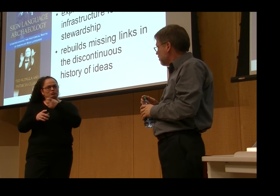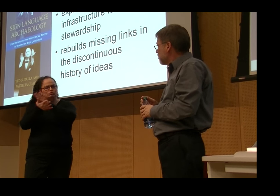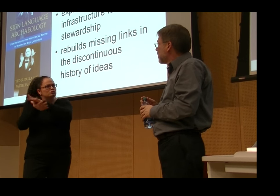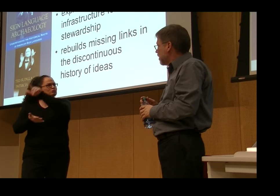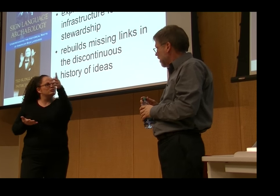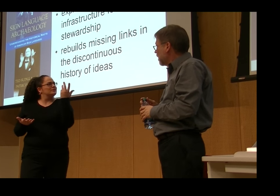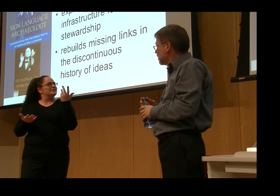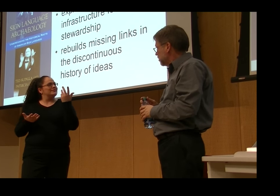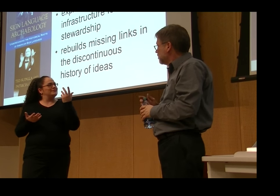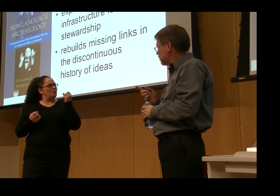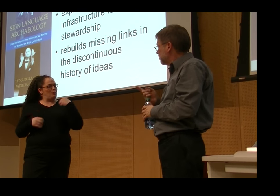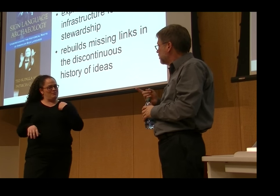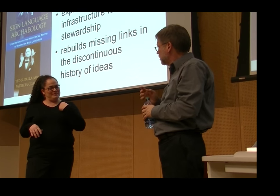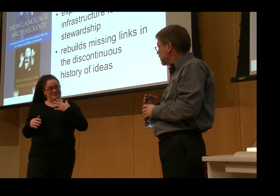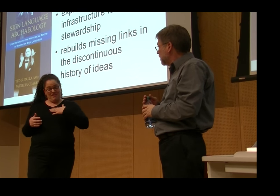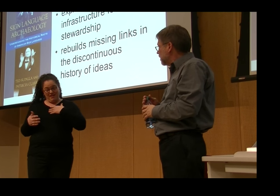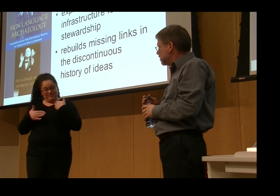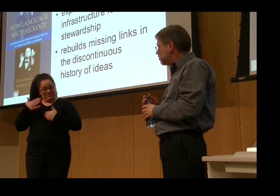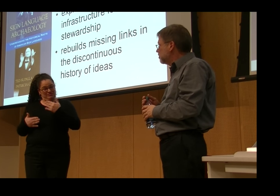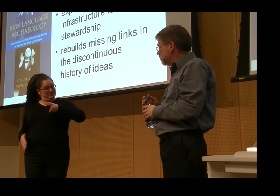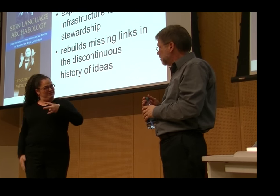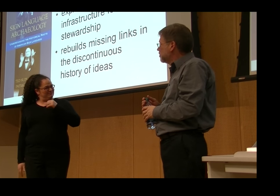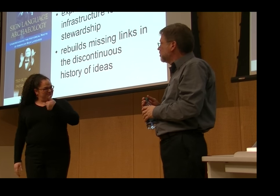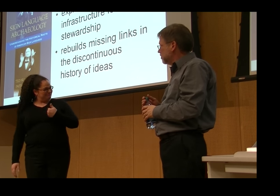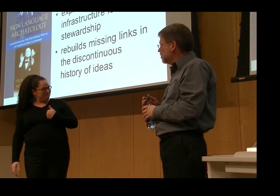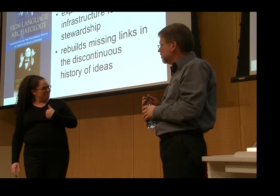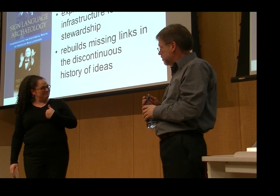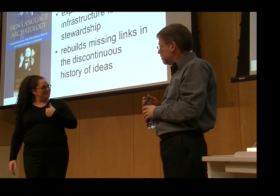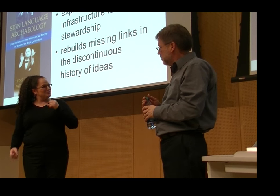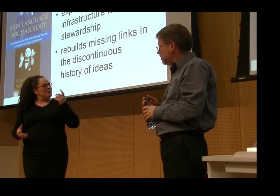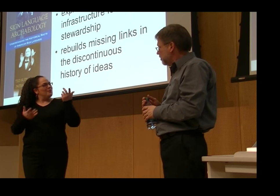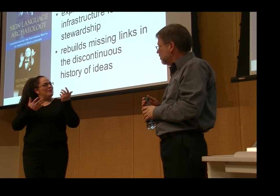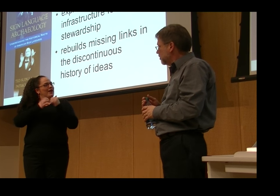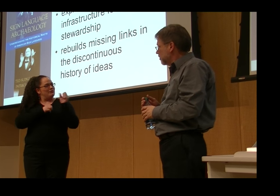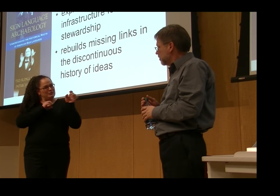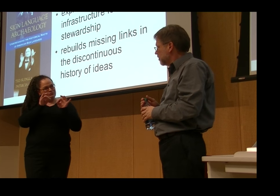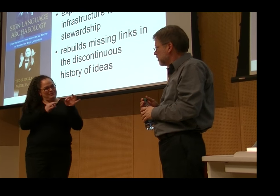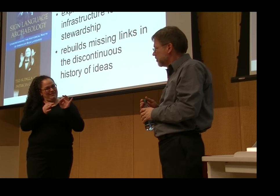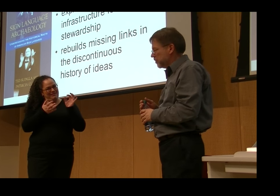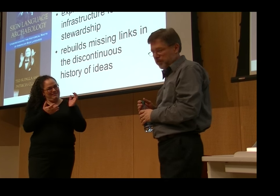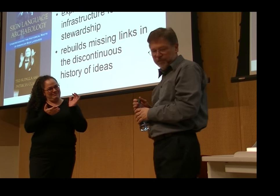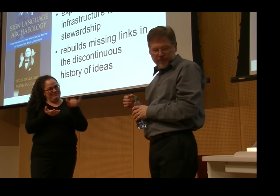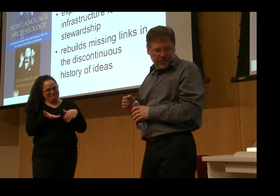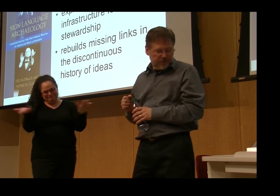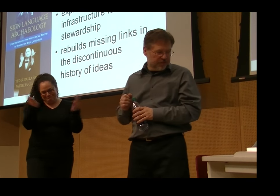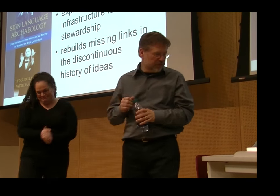my parents are deaf, and I'm able to remember and sign the old signs, and this doesn't have